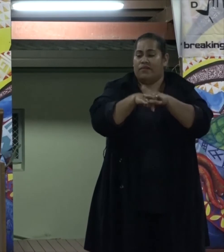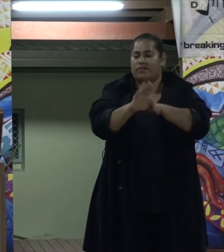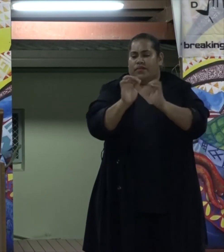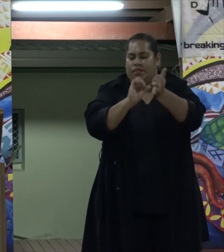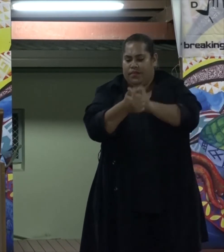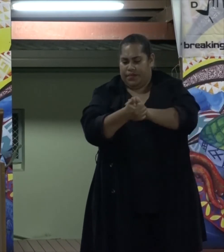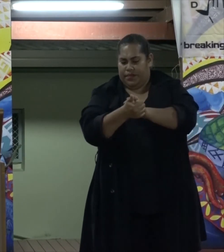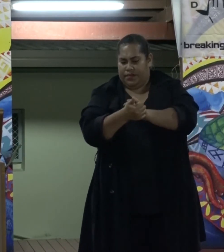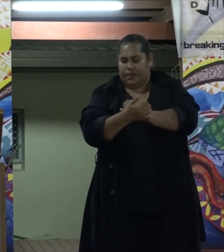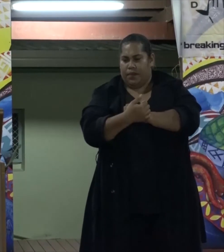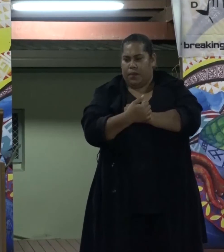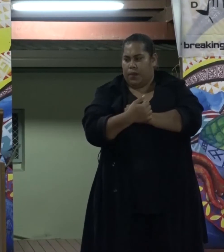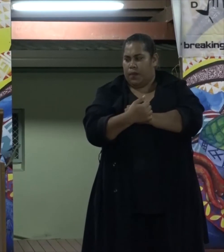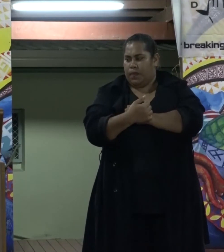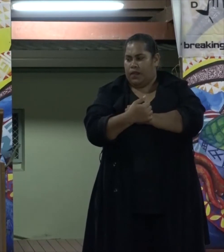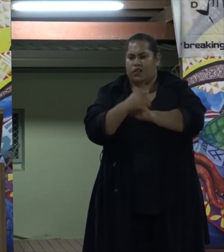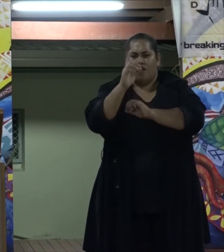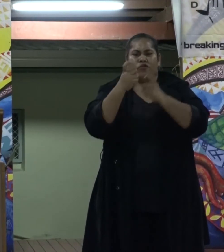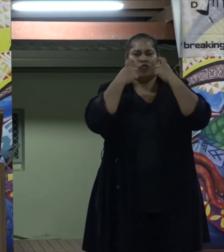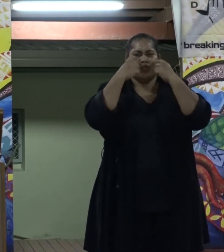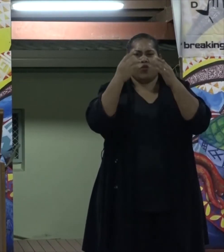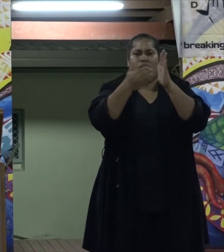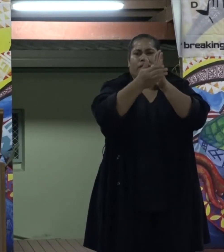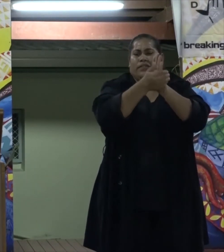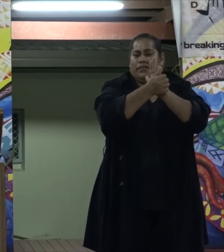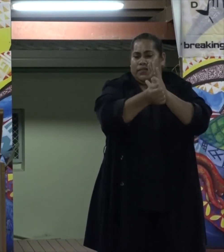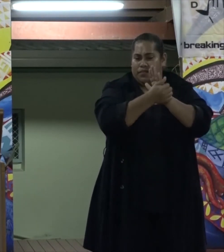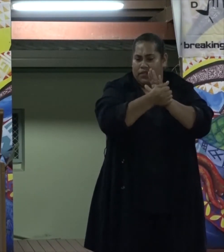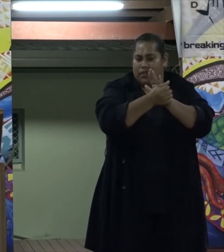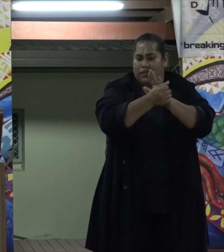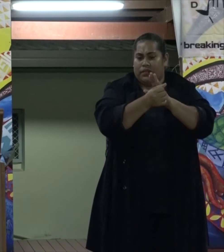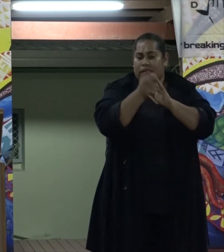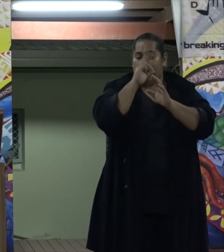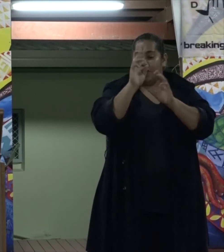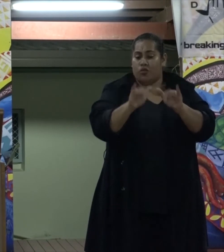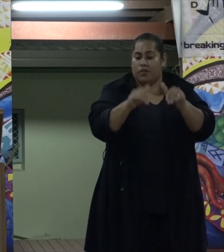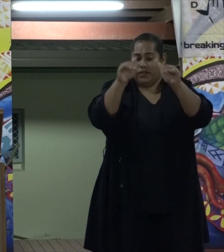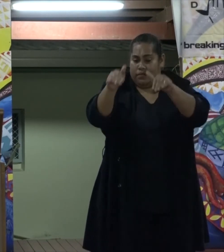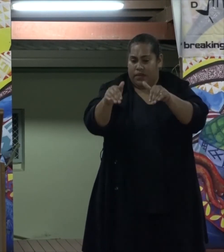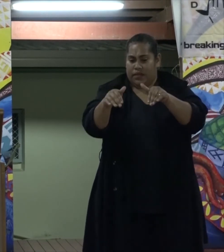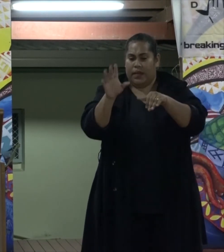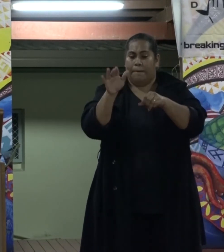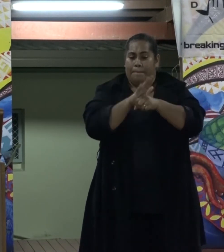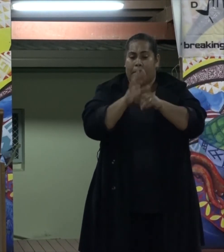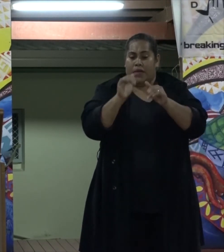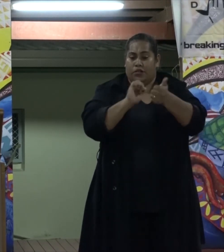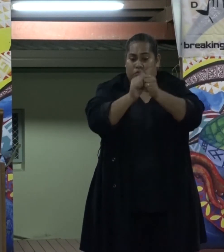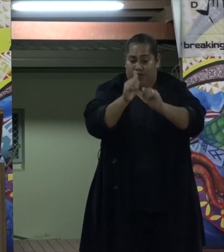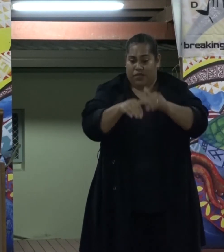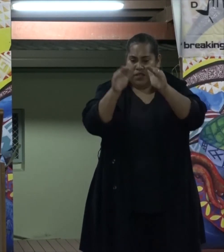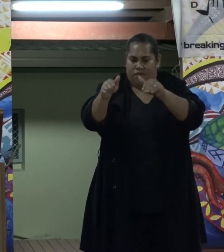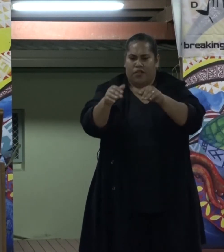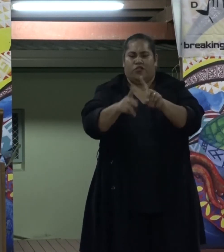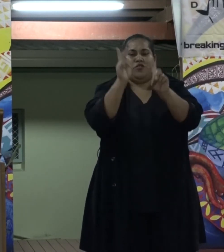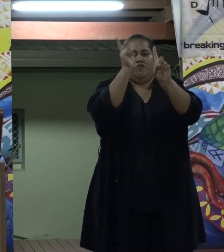sports. By setting an example, empowering them to participate, and making sports participation our priority